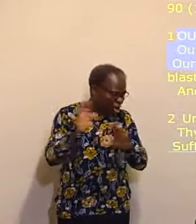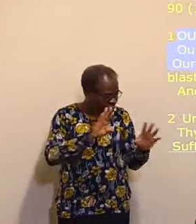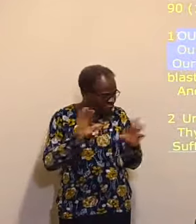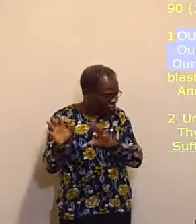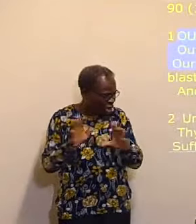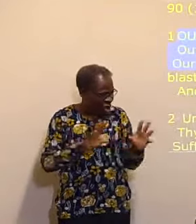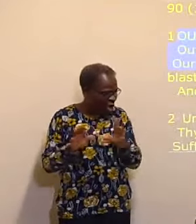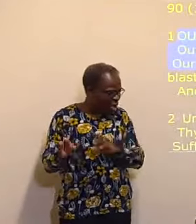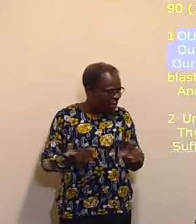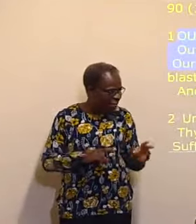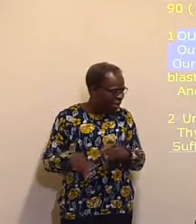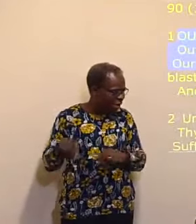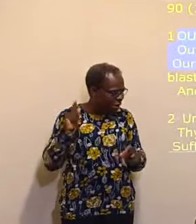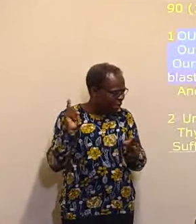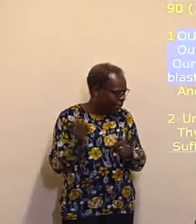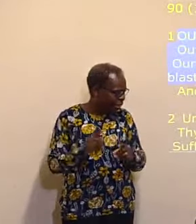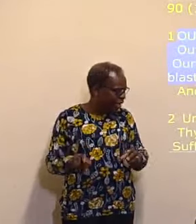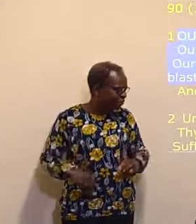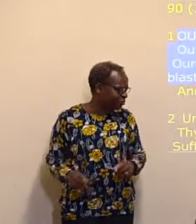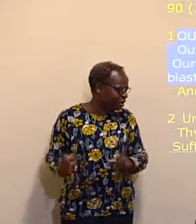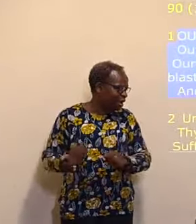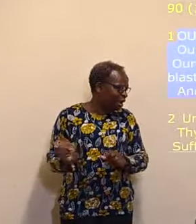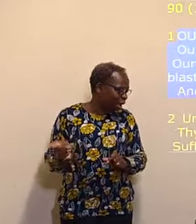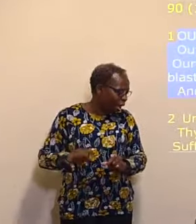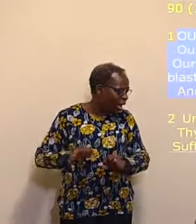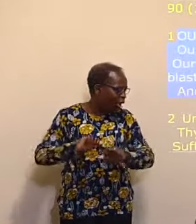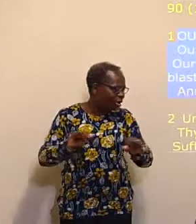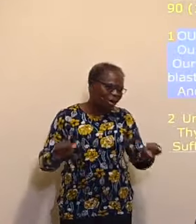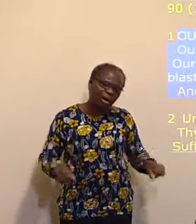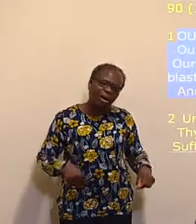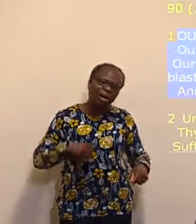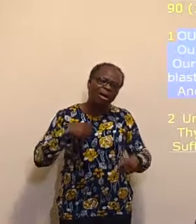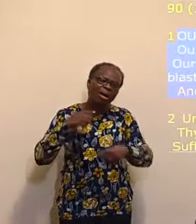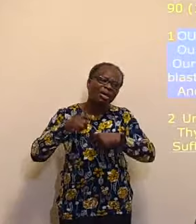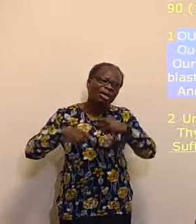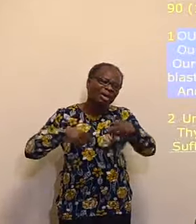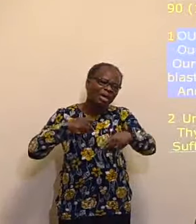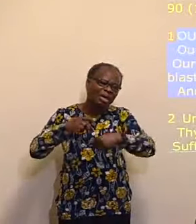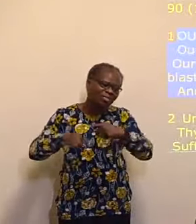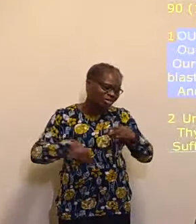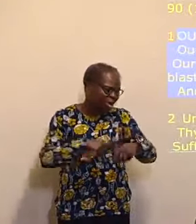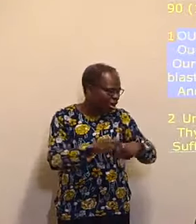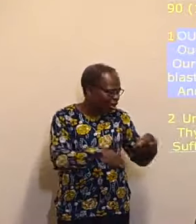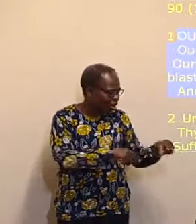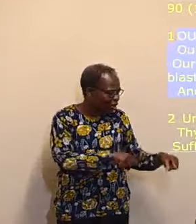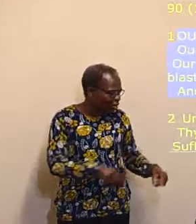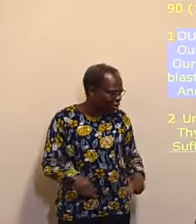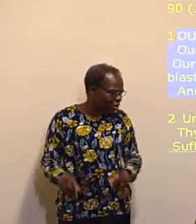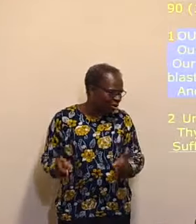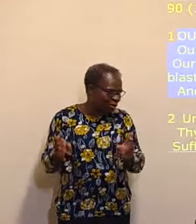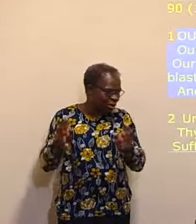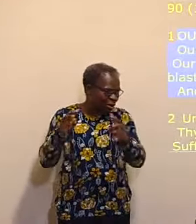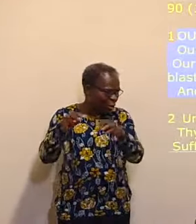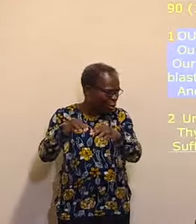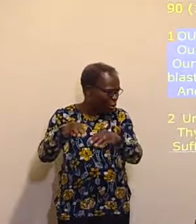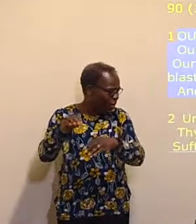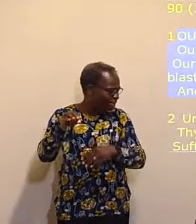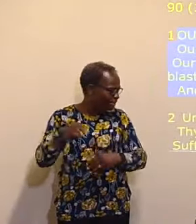stormy blast And I'll return your home